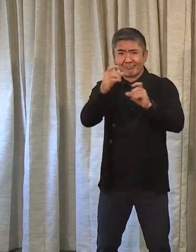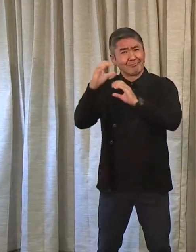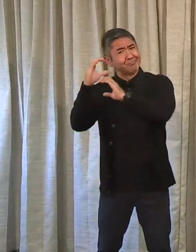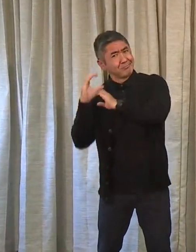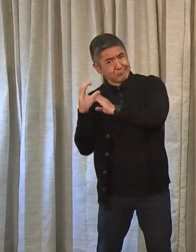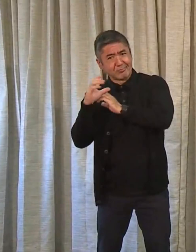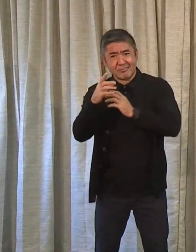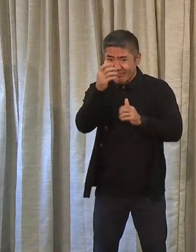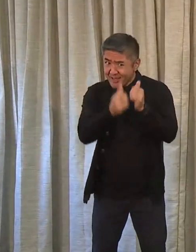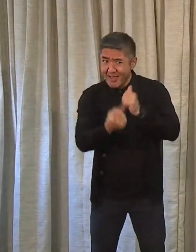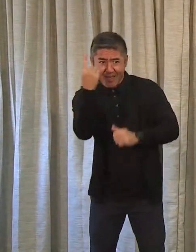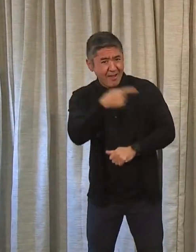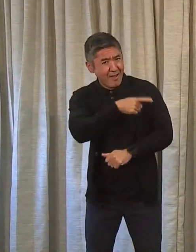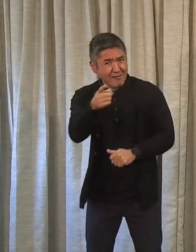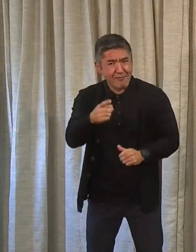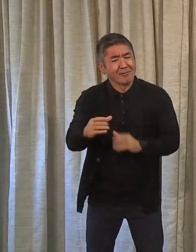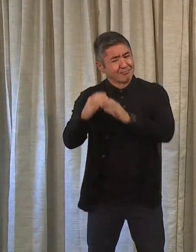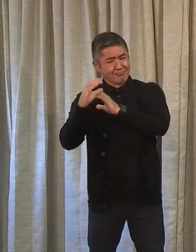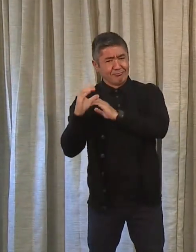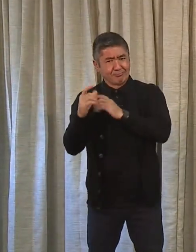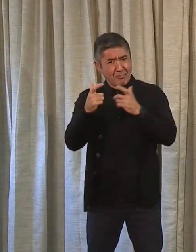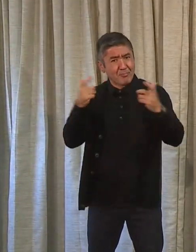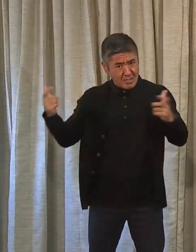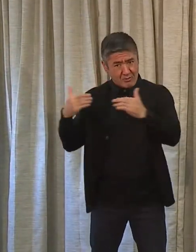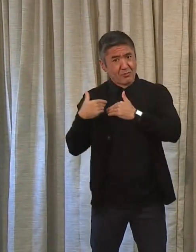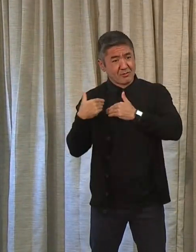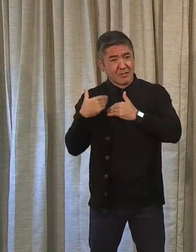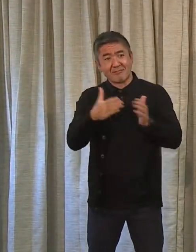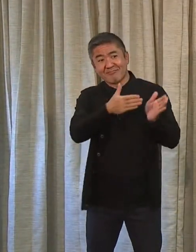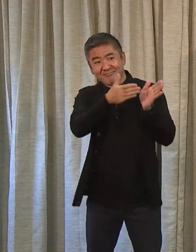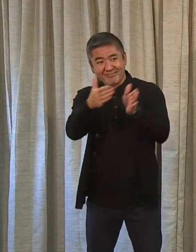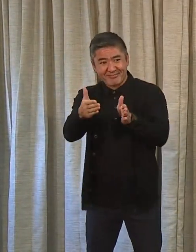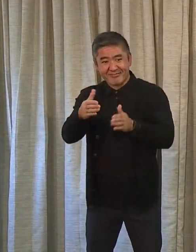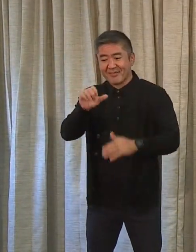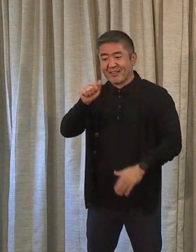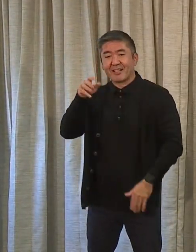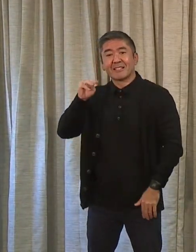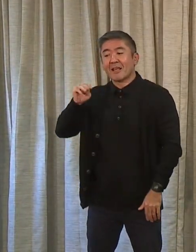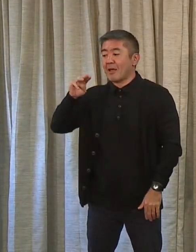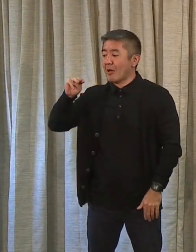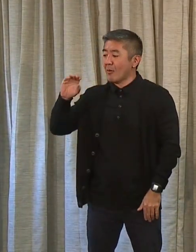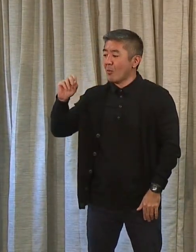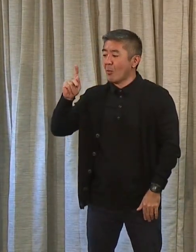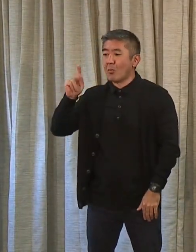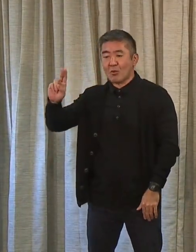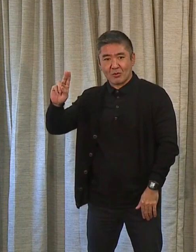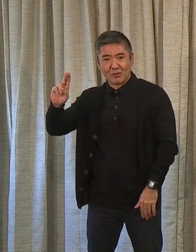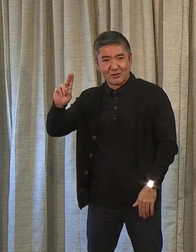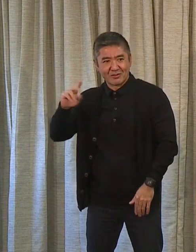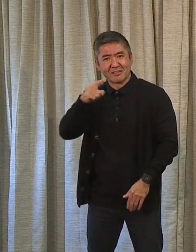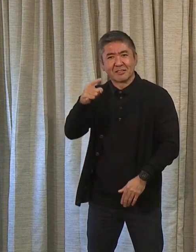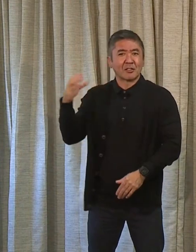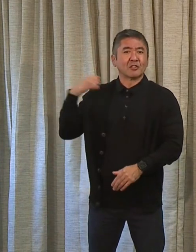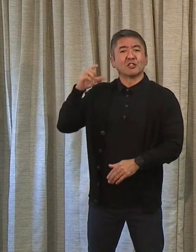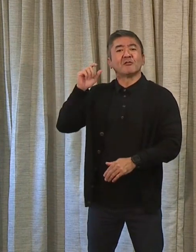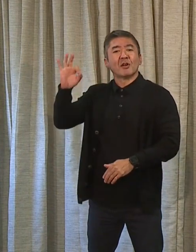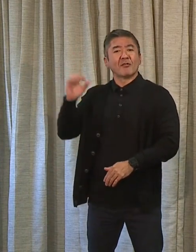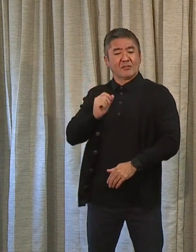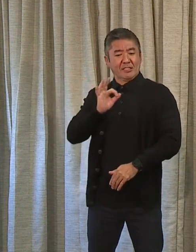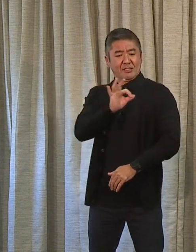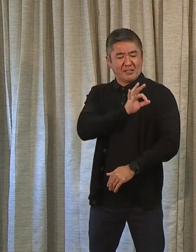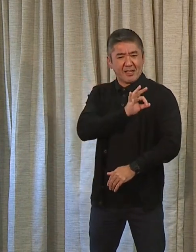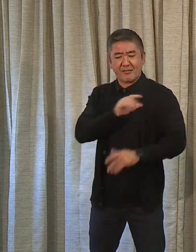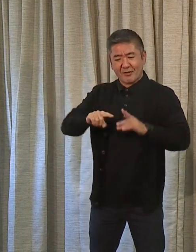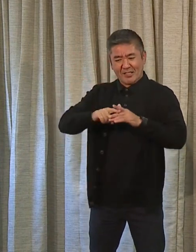in here has taken on a huge responsibility. Okay, next to him is Sam Moku. Sam's in the room. He's my chief of staff. Sam only